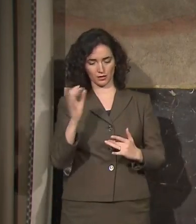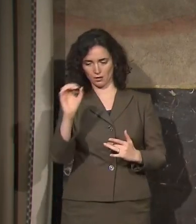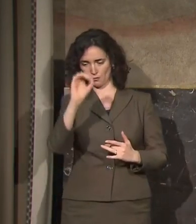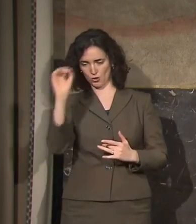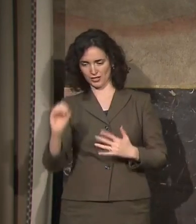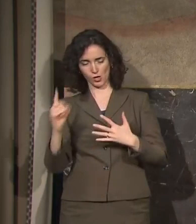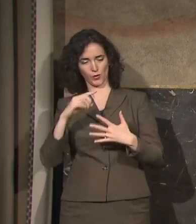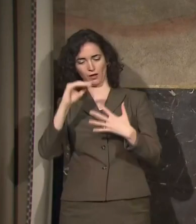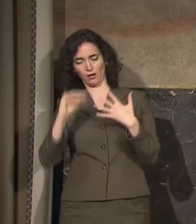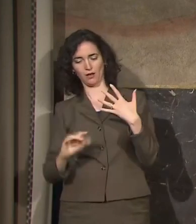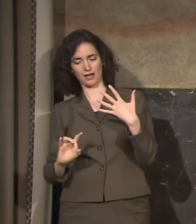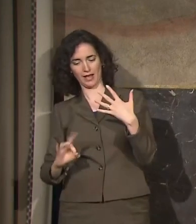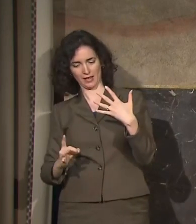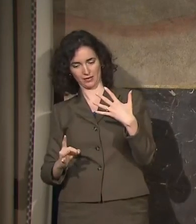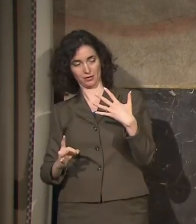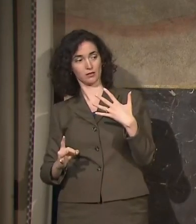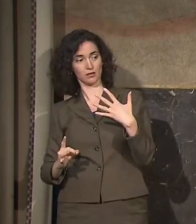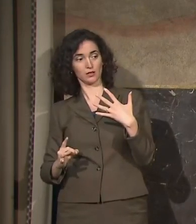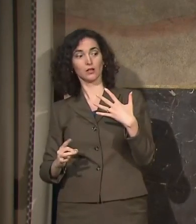especially Colorado.